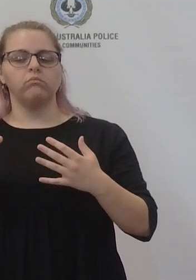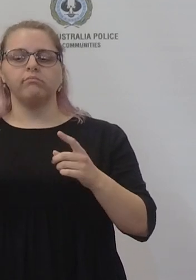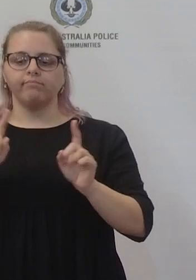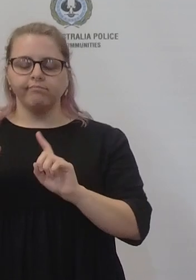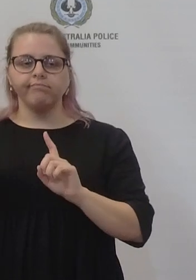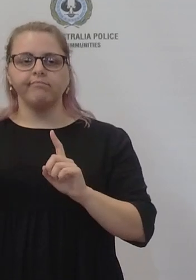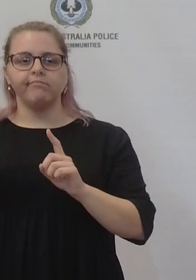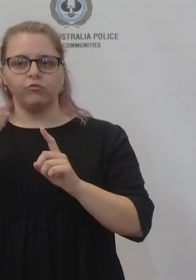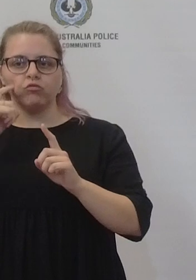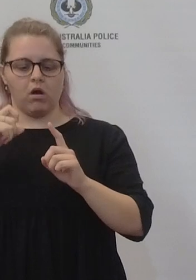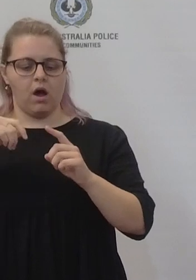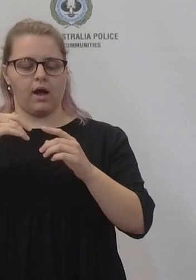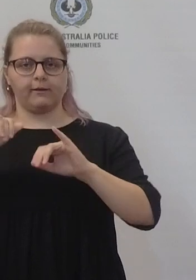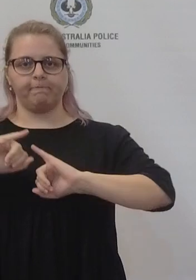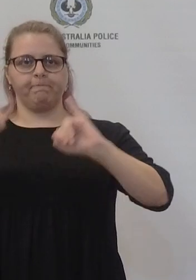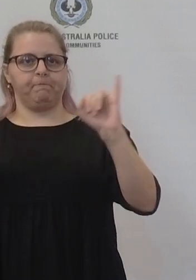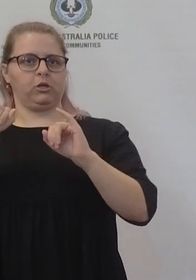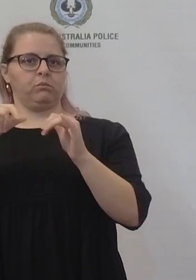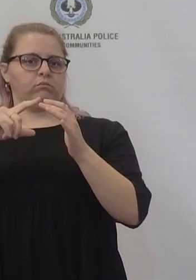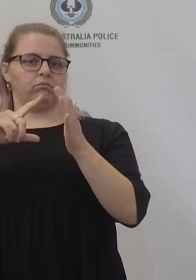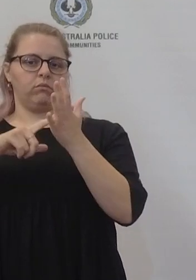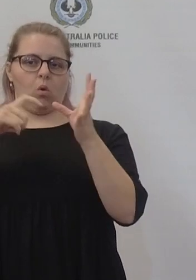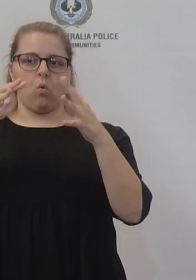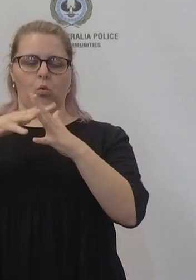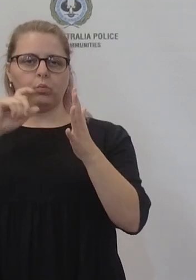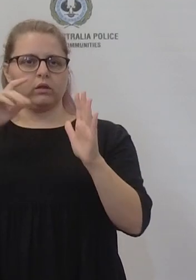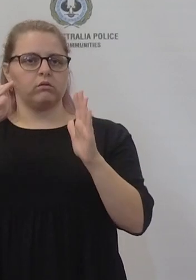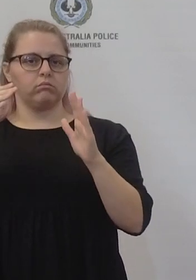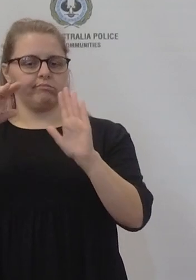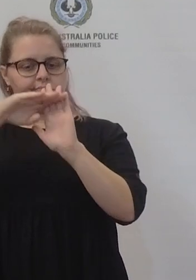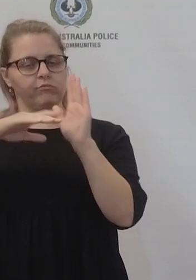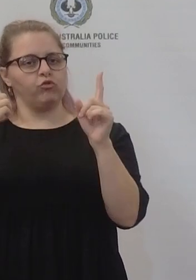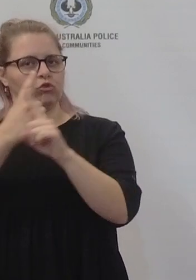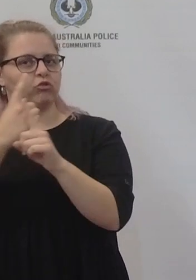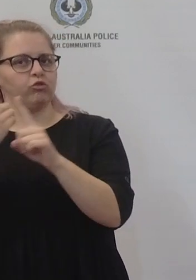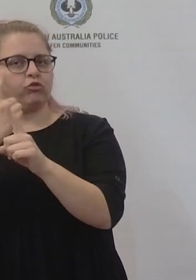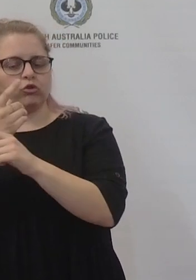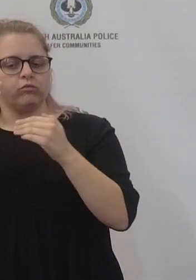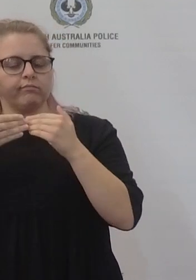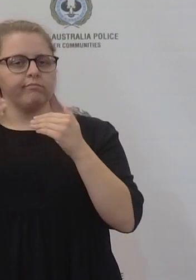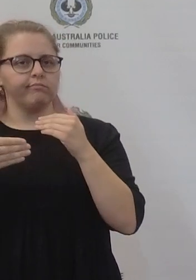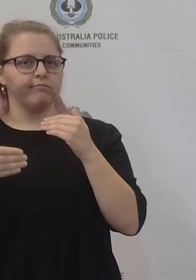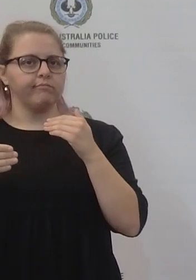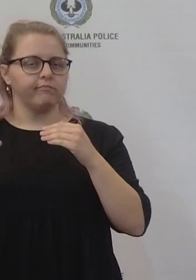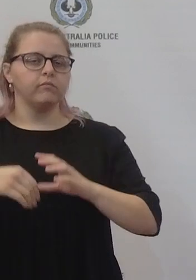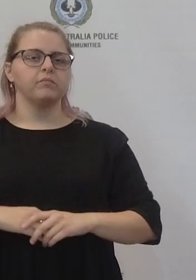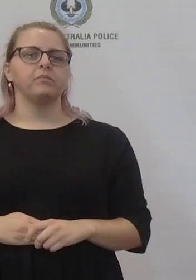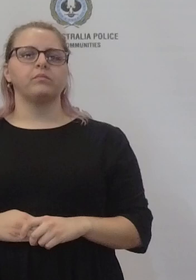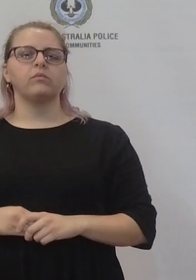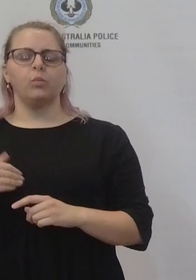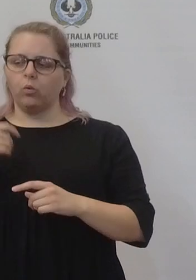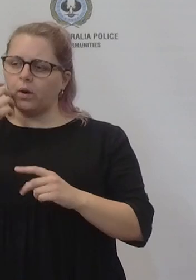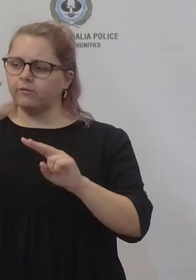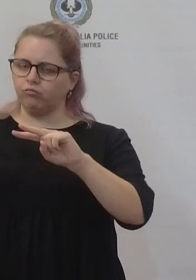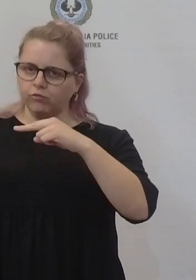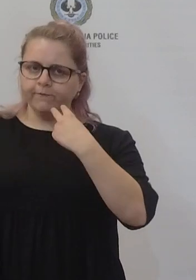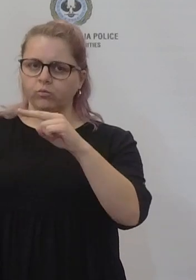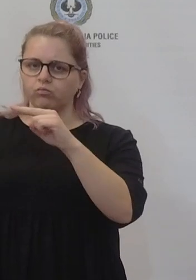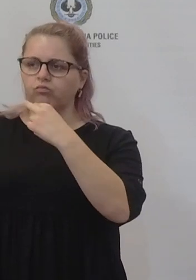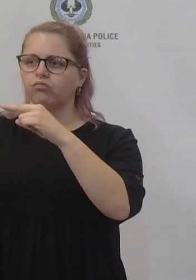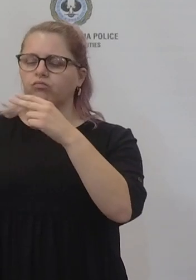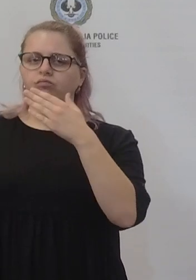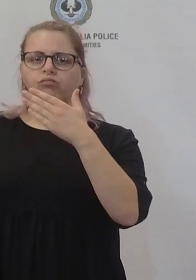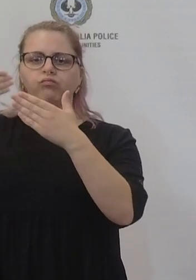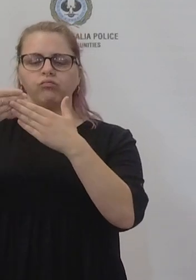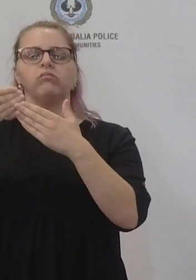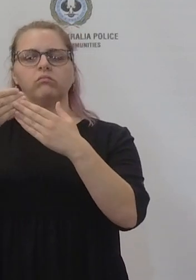possible to remove those directions and I think South Australia Police was a good example of that continuous review and change. At the time of doing the